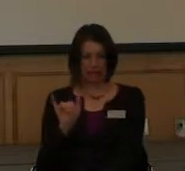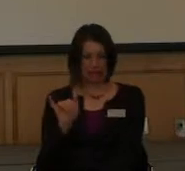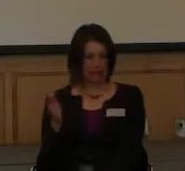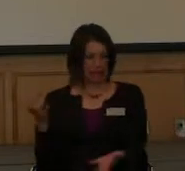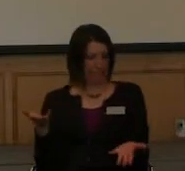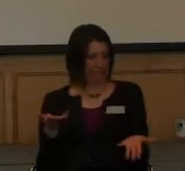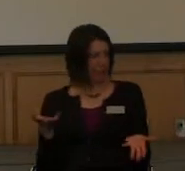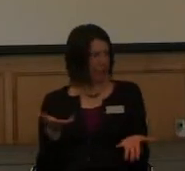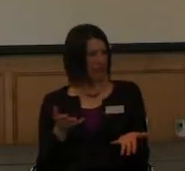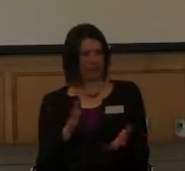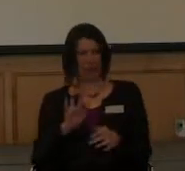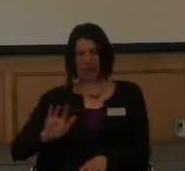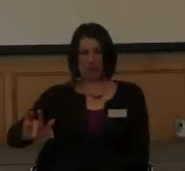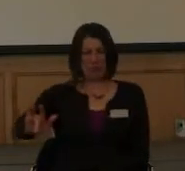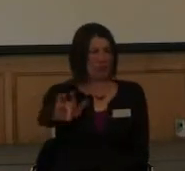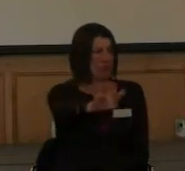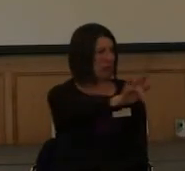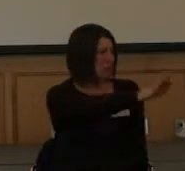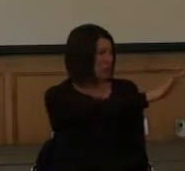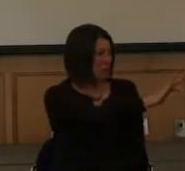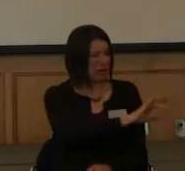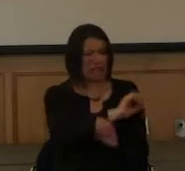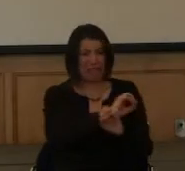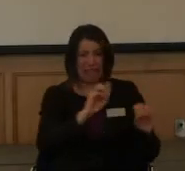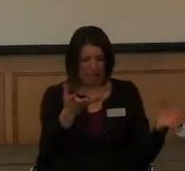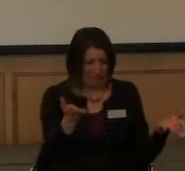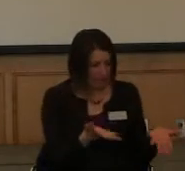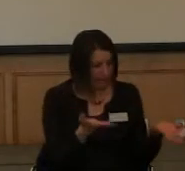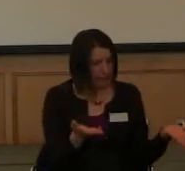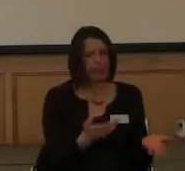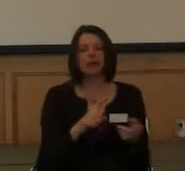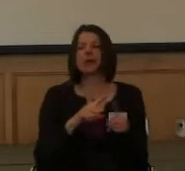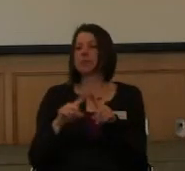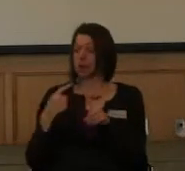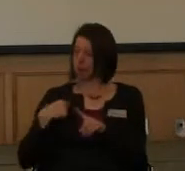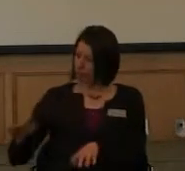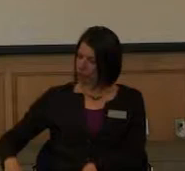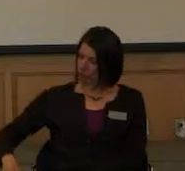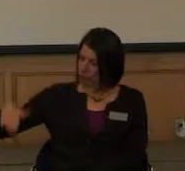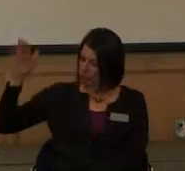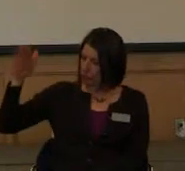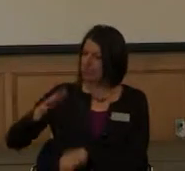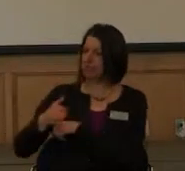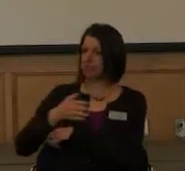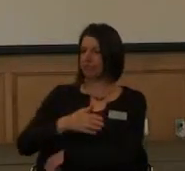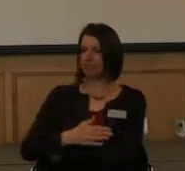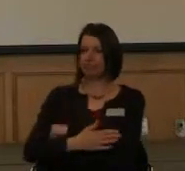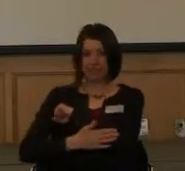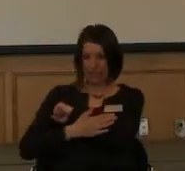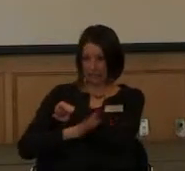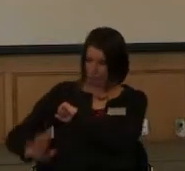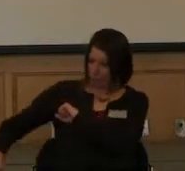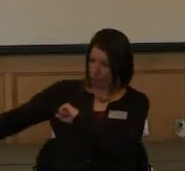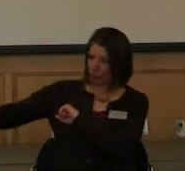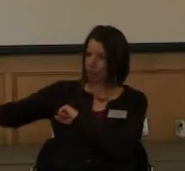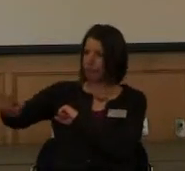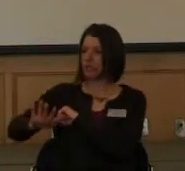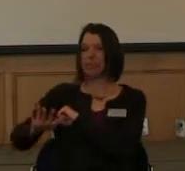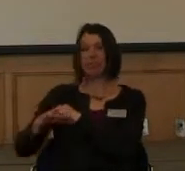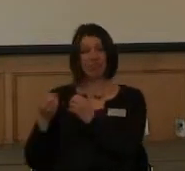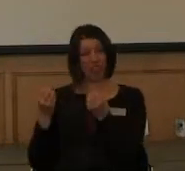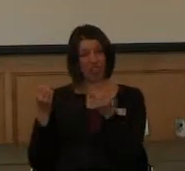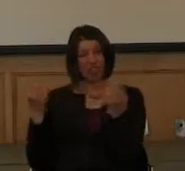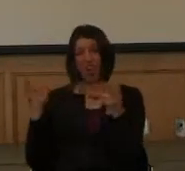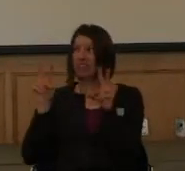first get here, think, ah, there's nothing there. But growing up in the country, you know, we realize there really is a lot to